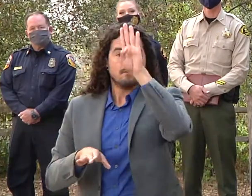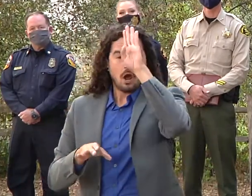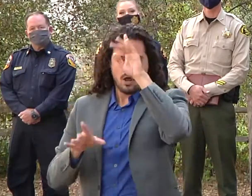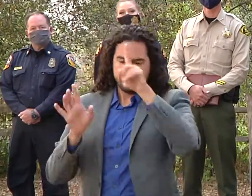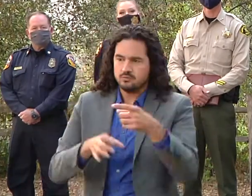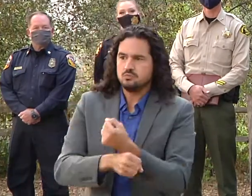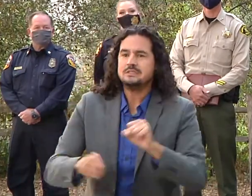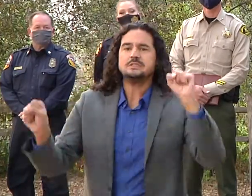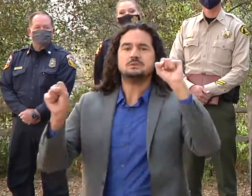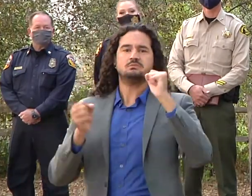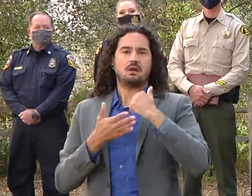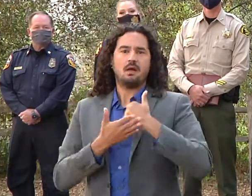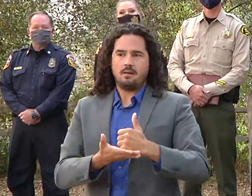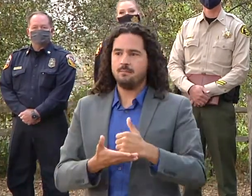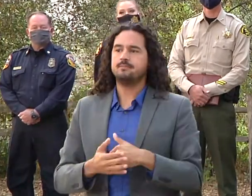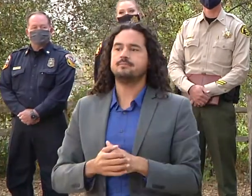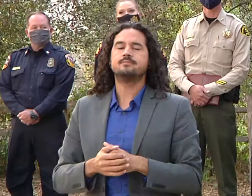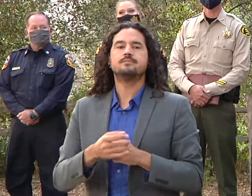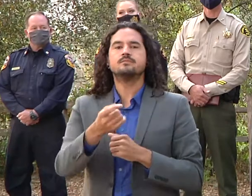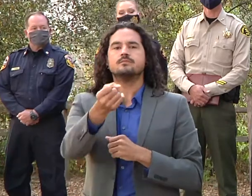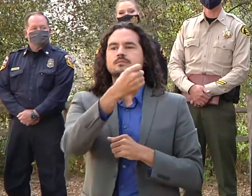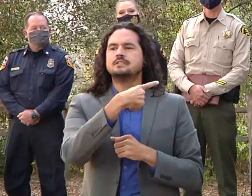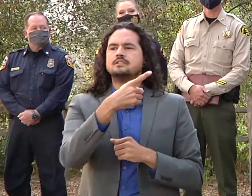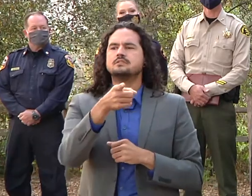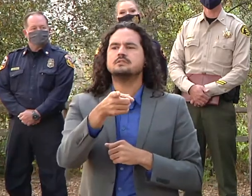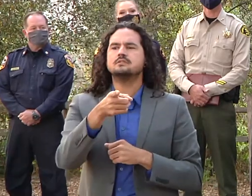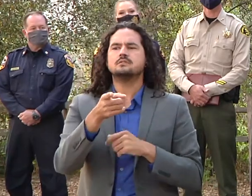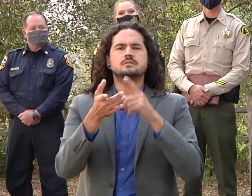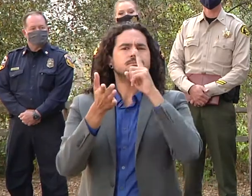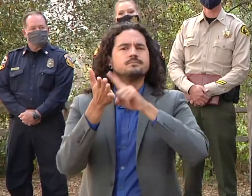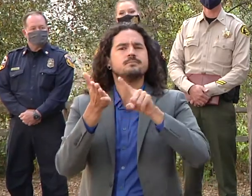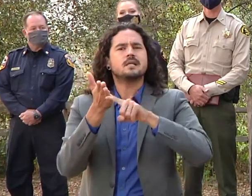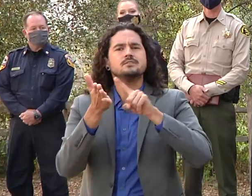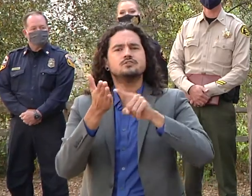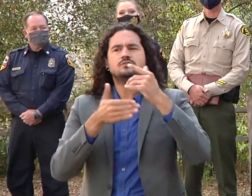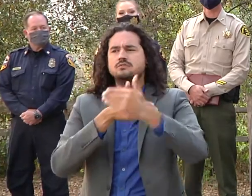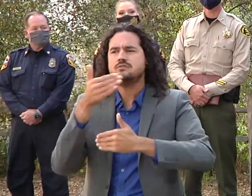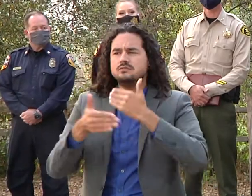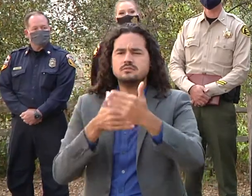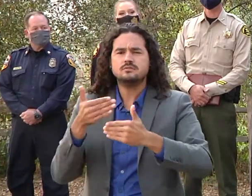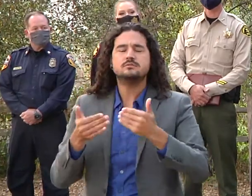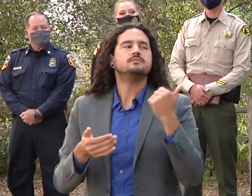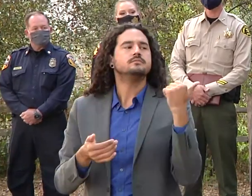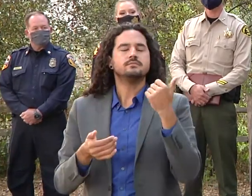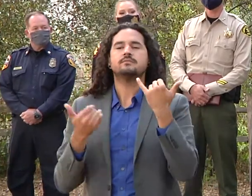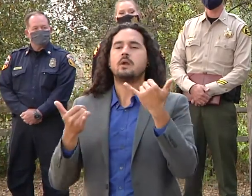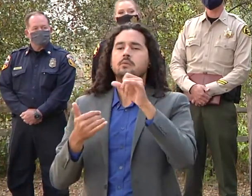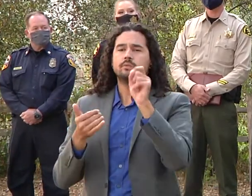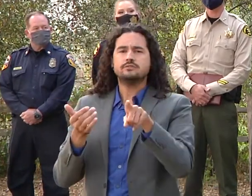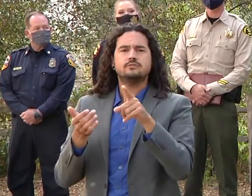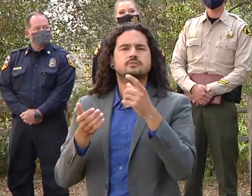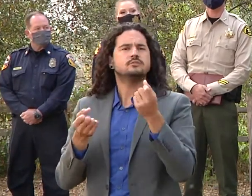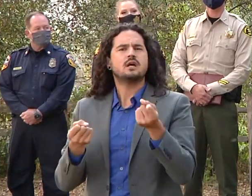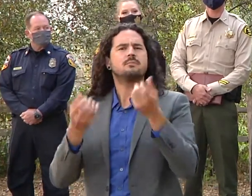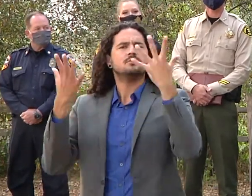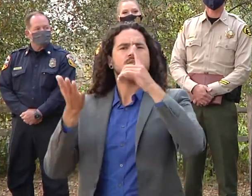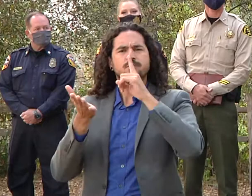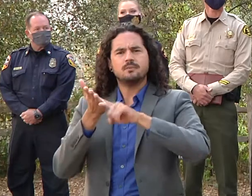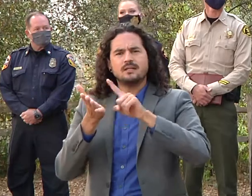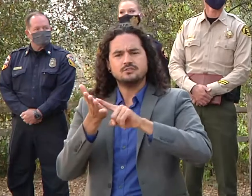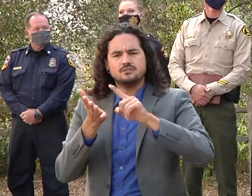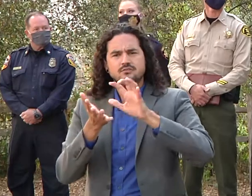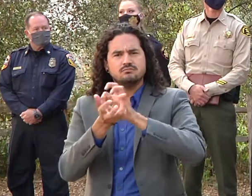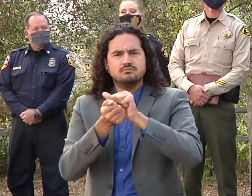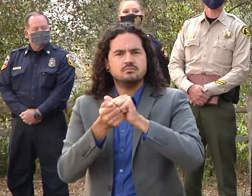that's much of the inspection process is done with yeah the question is how much of the inspection process is complete i believe chief c has that answer